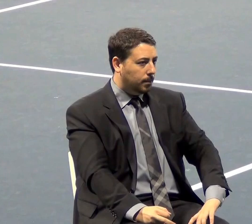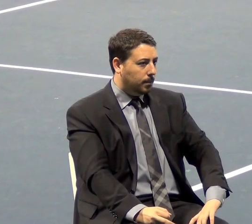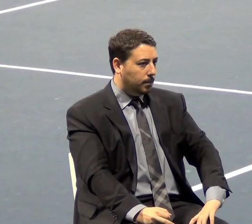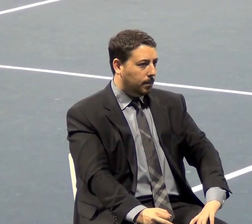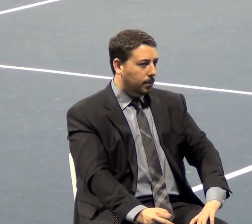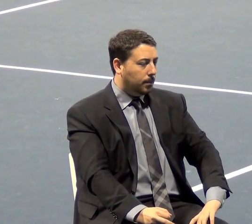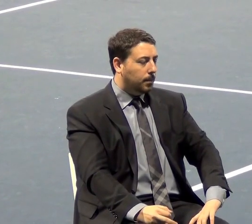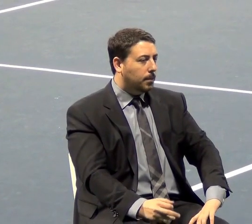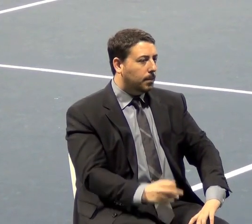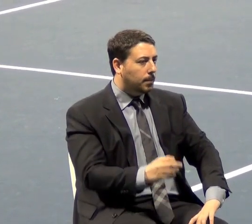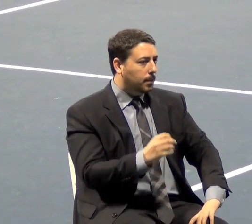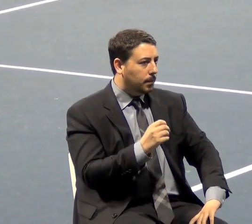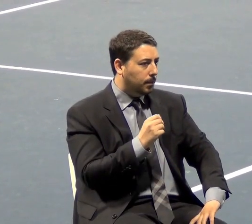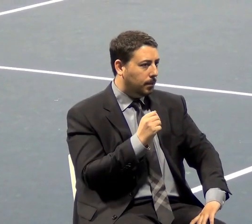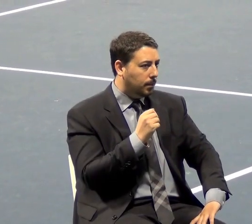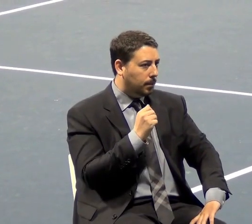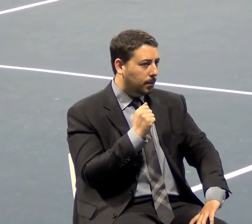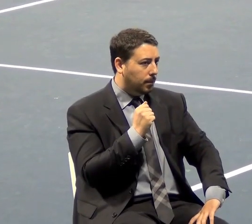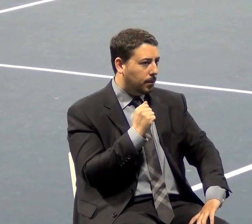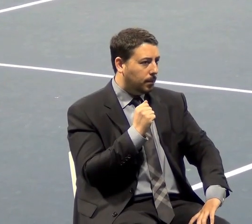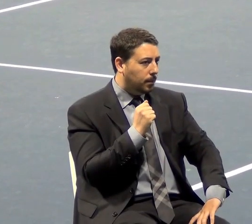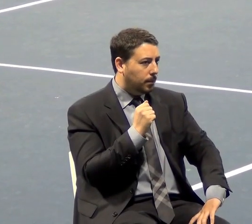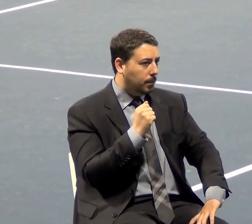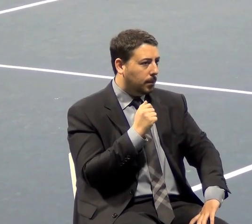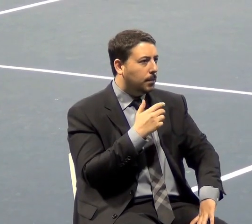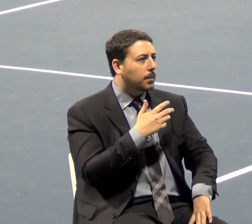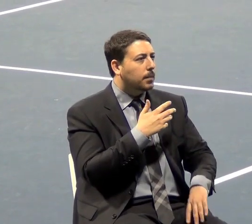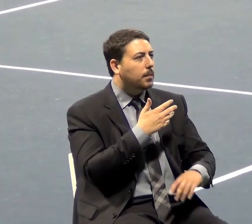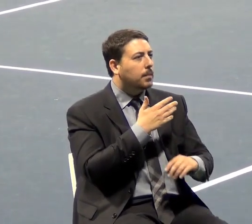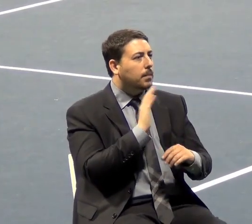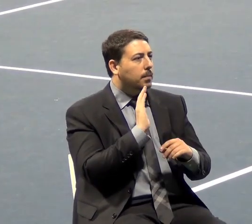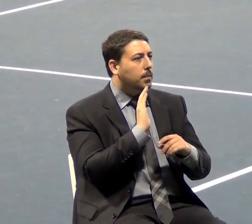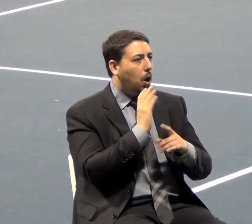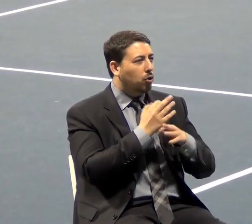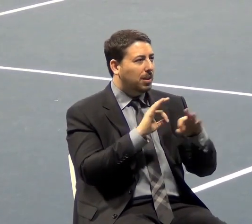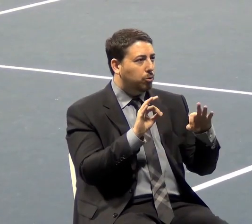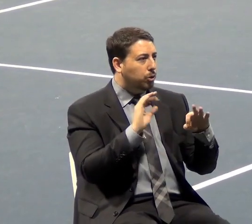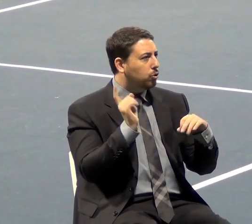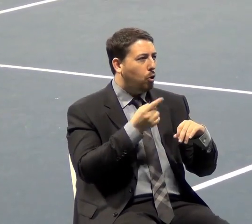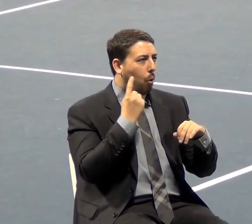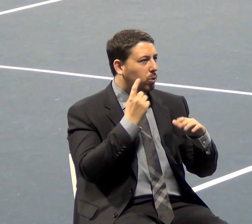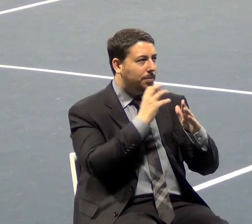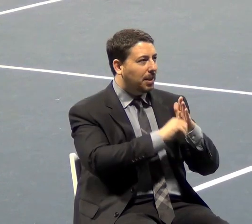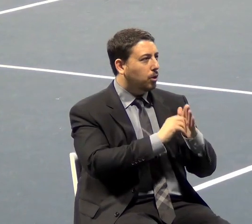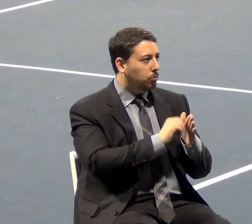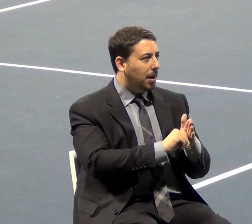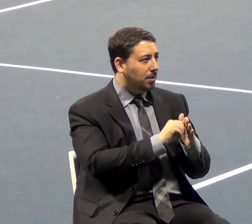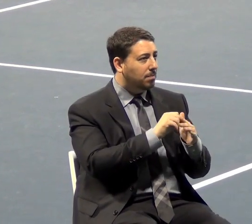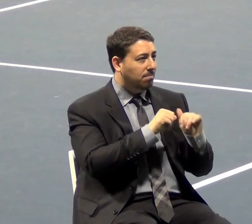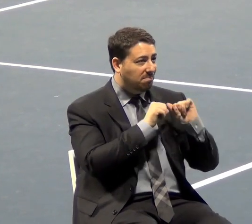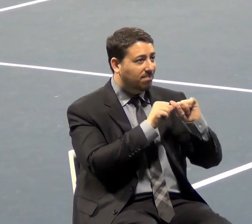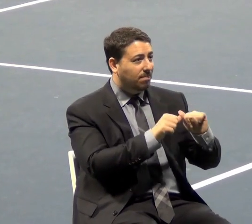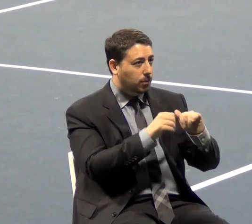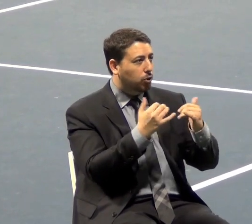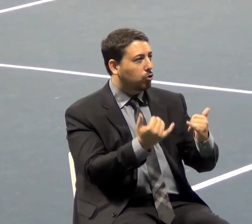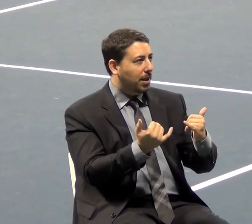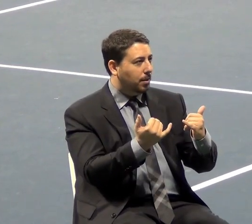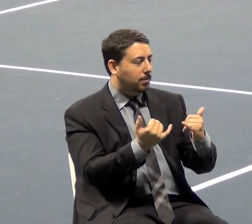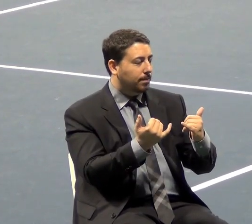Our liberties are constantly being undermined. Even today, you know, you might, let's say there's a few